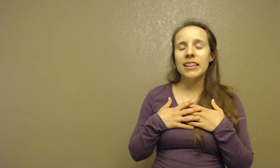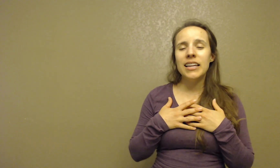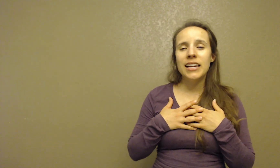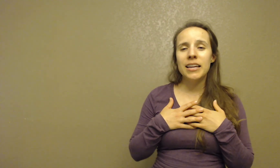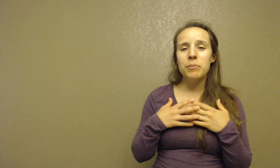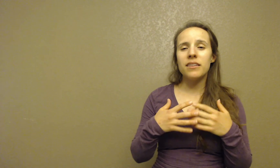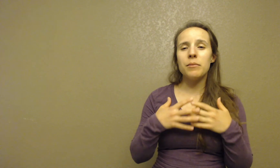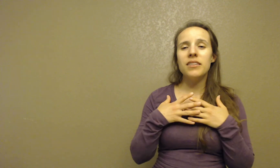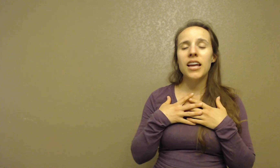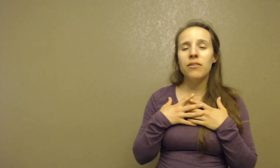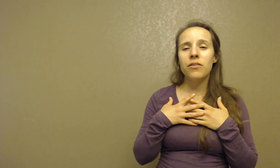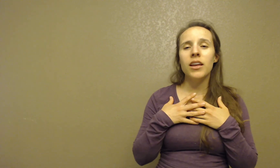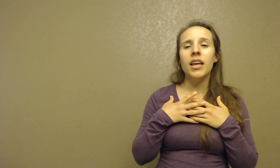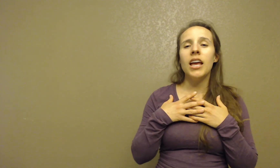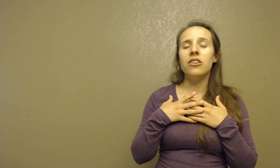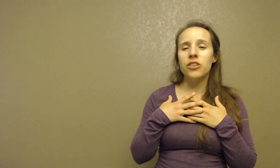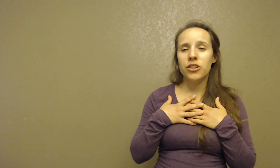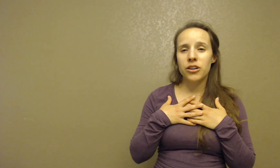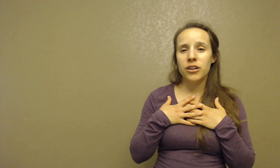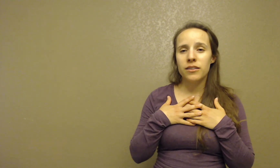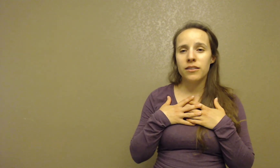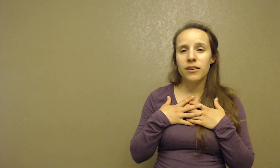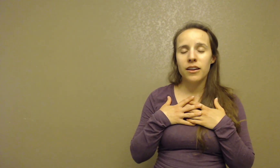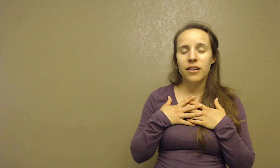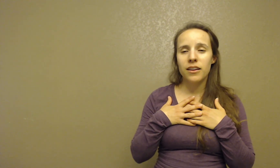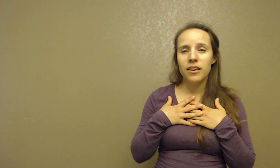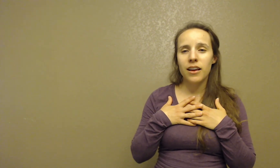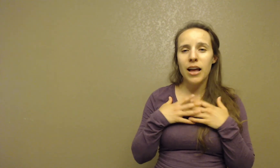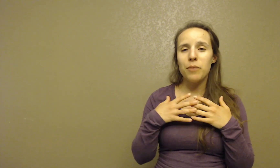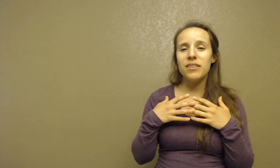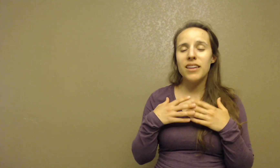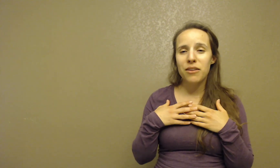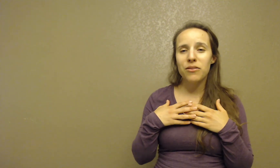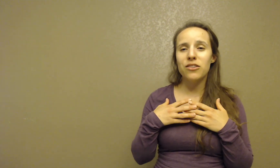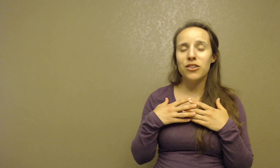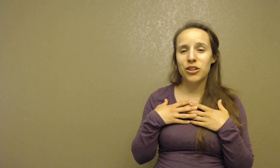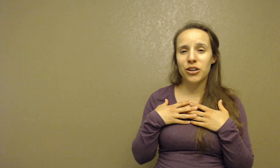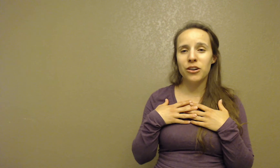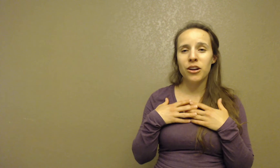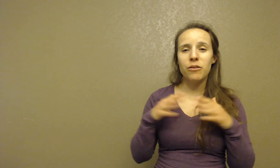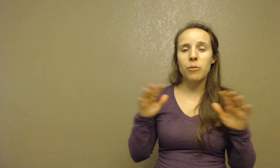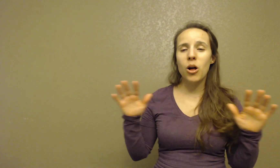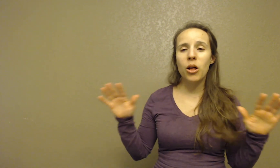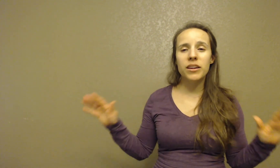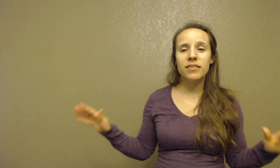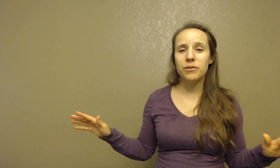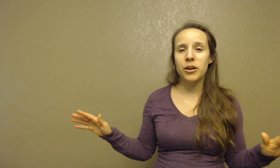Leaning because I'm safe and secure. I am safe and secure from all these different